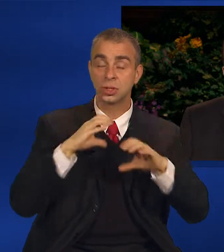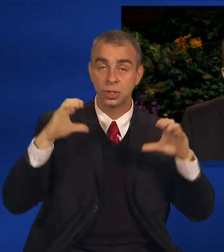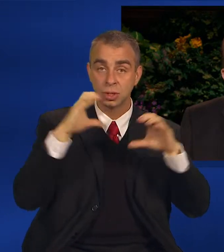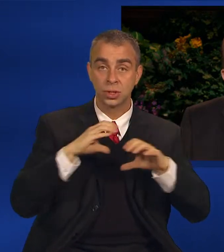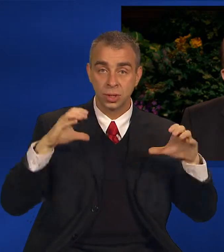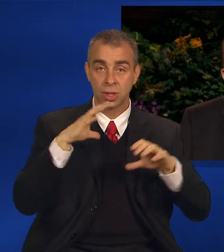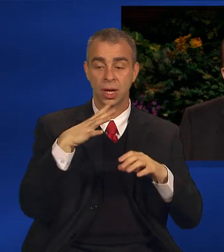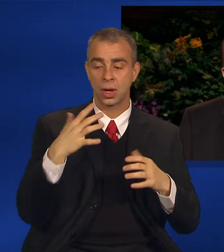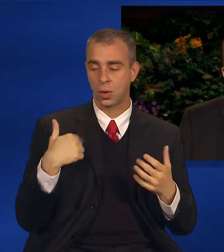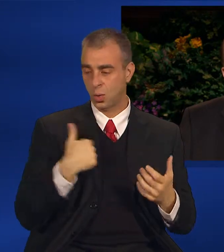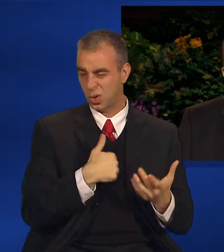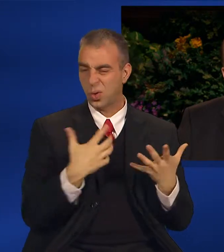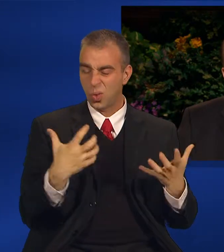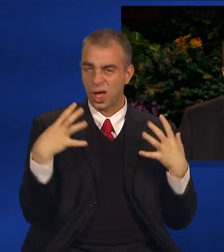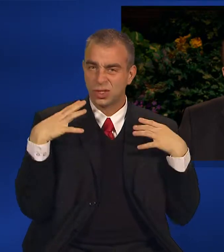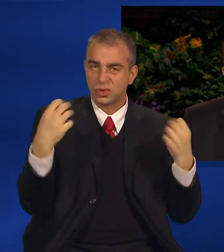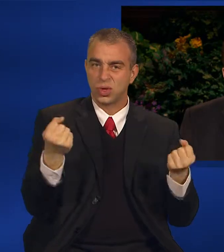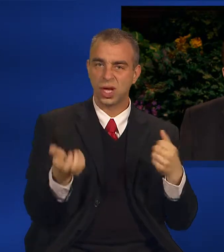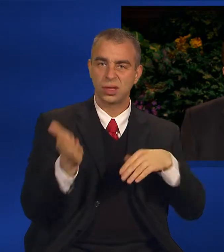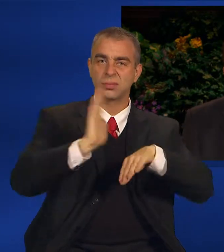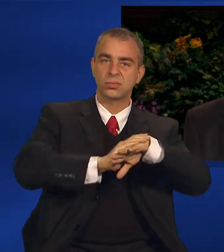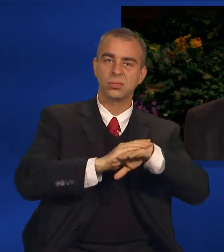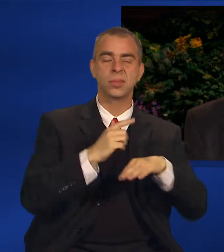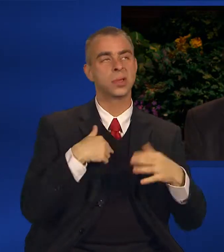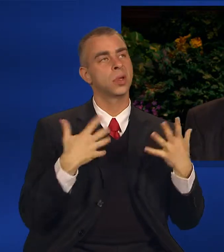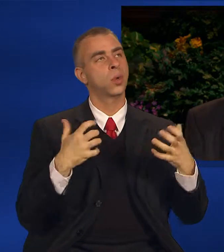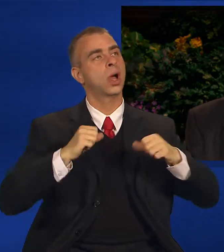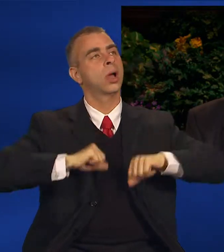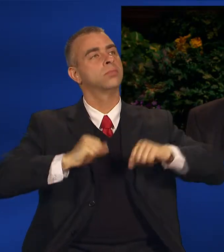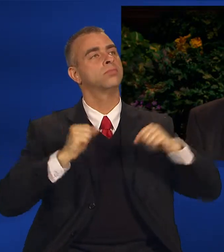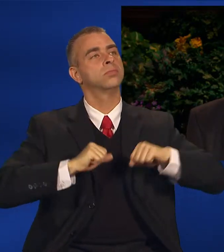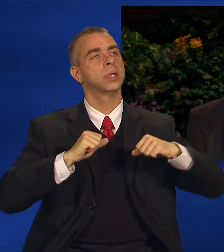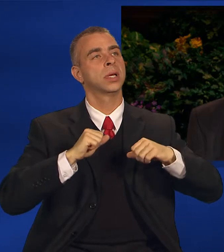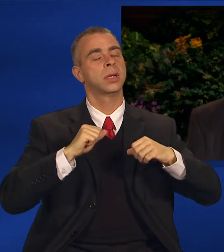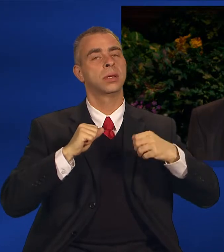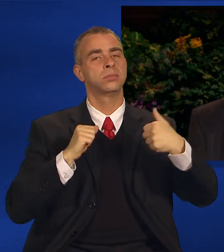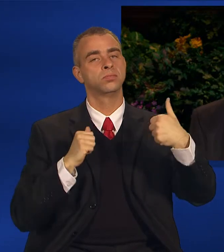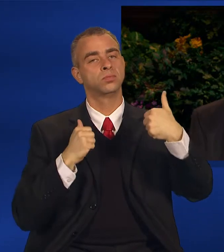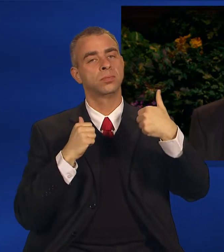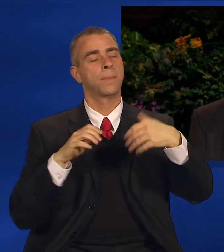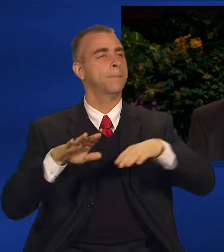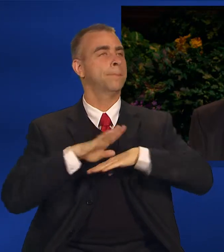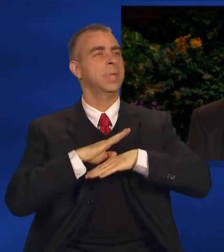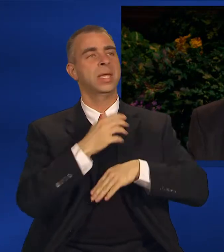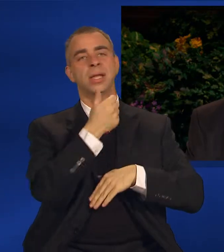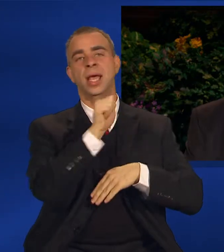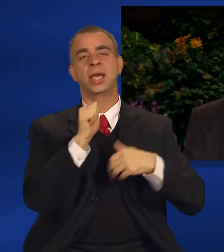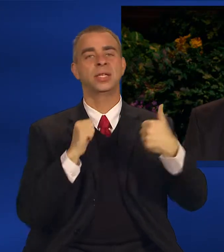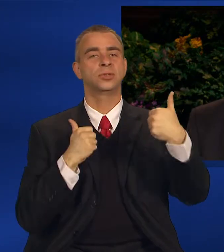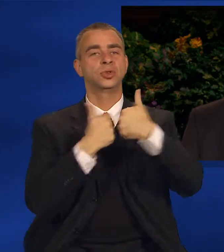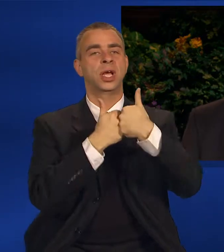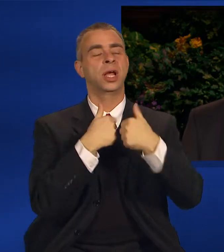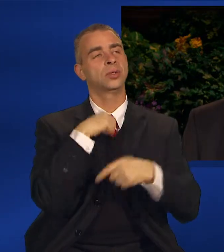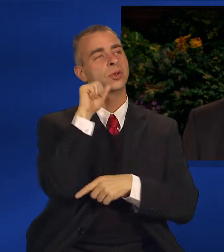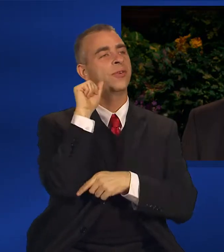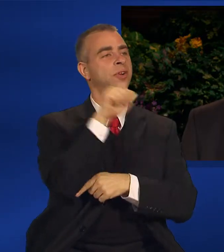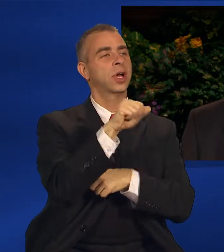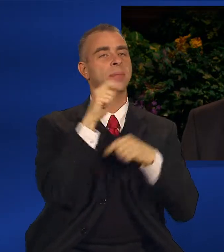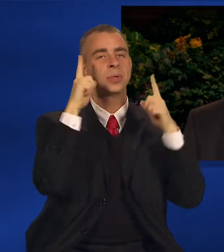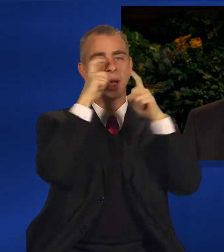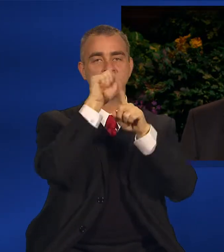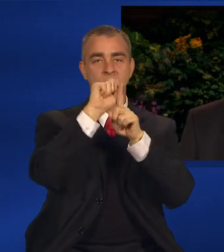strength which we desire today to meet the challenges of a complex and changing world can be ours